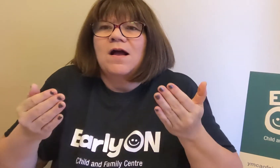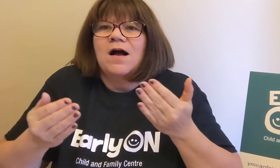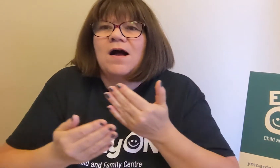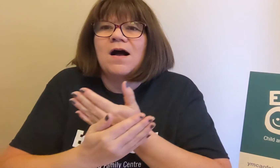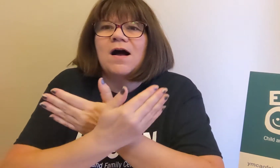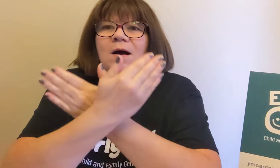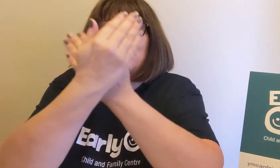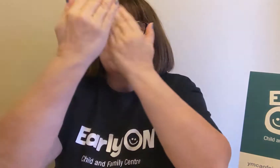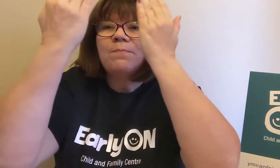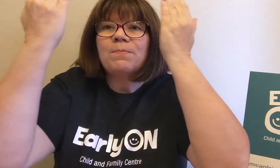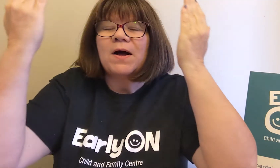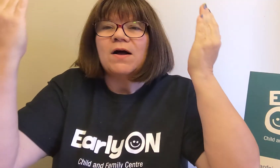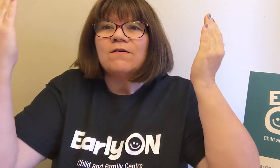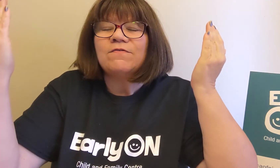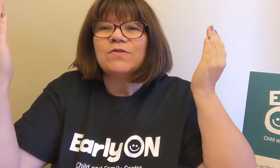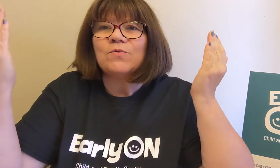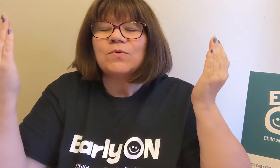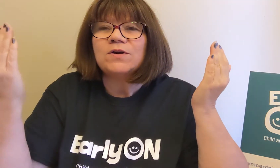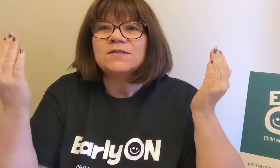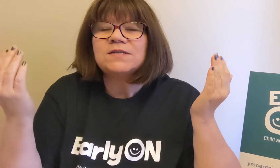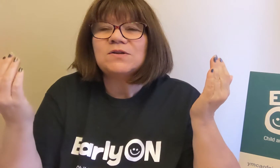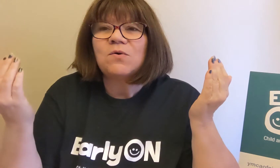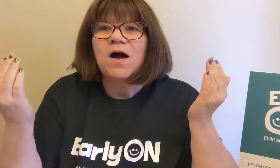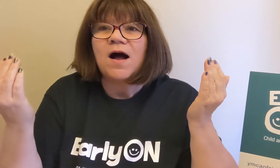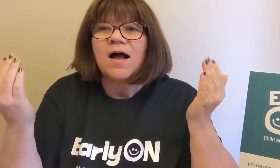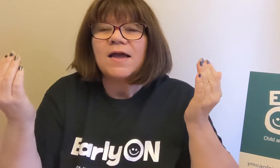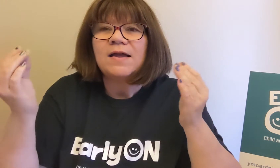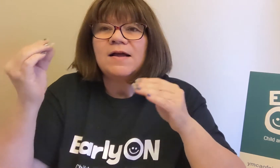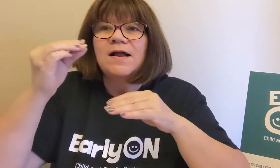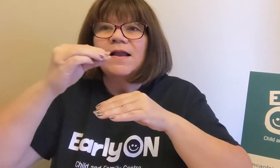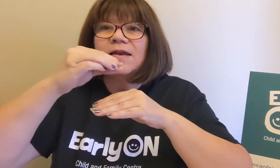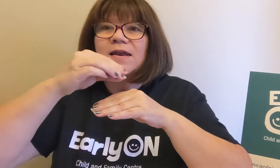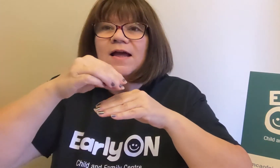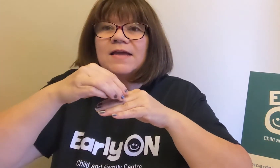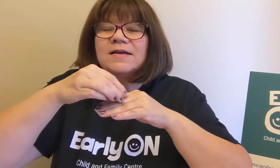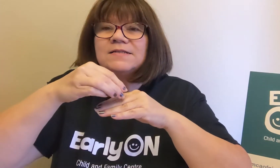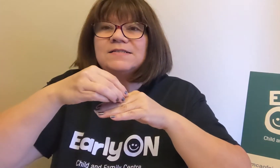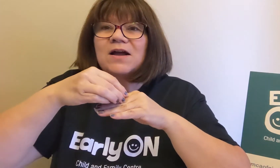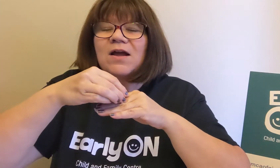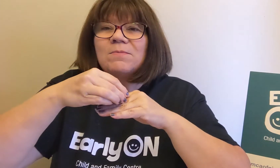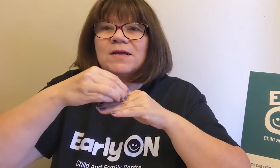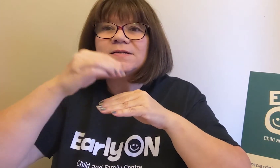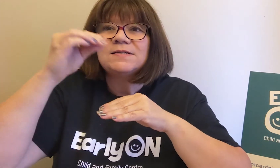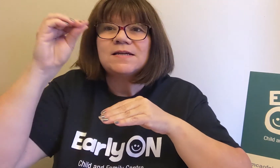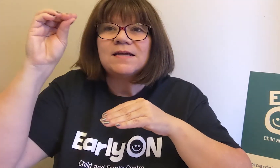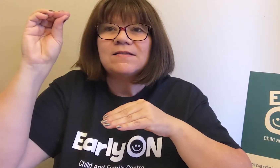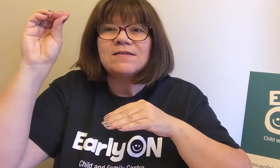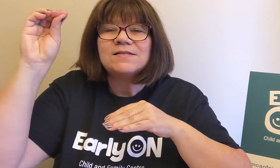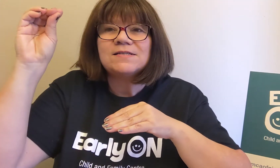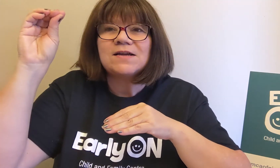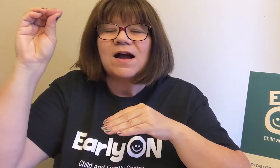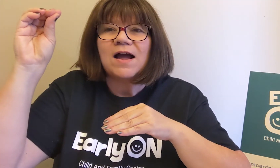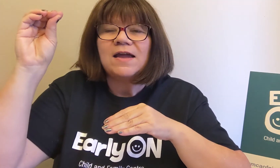Up above the world so high like a diamond in the sky.